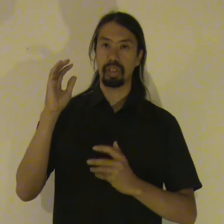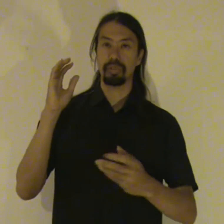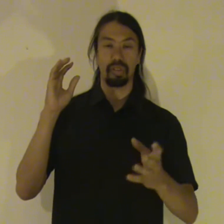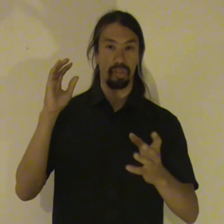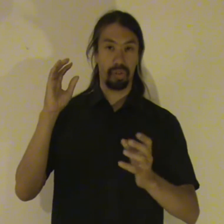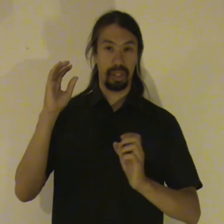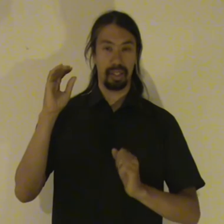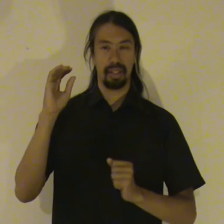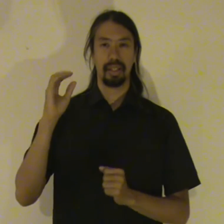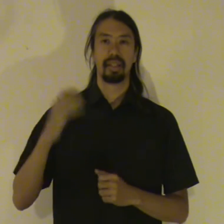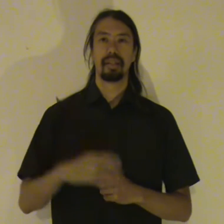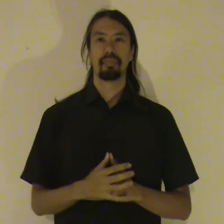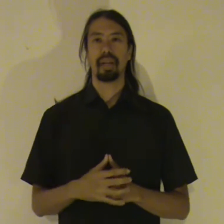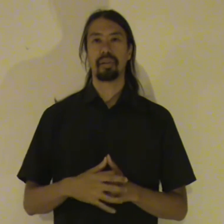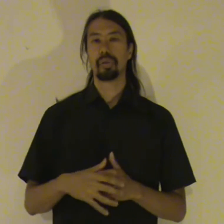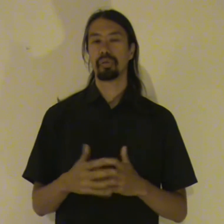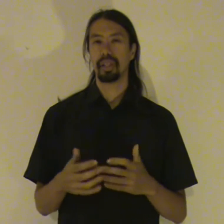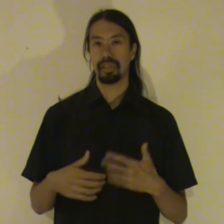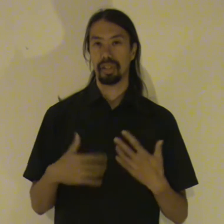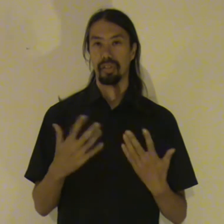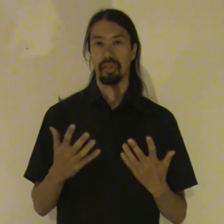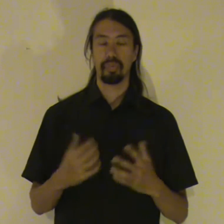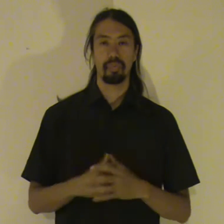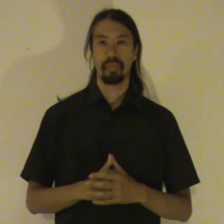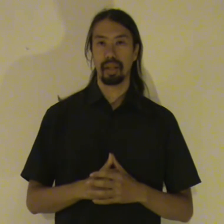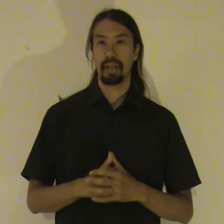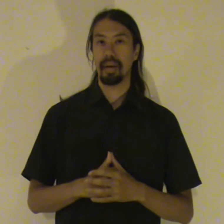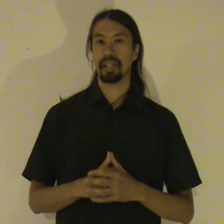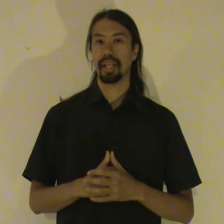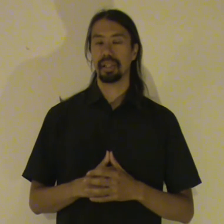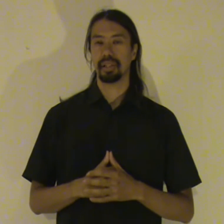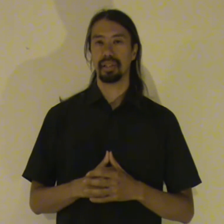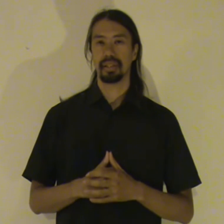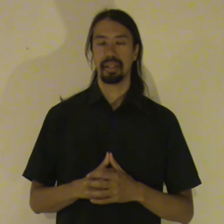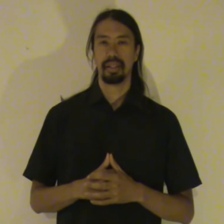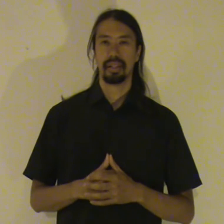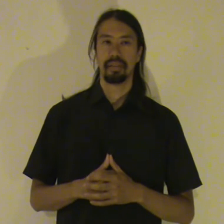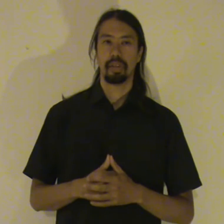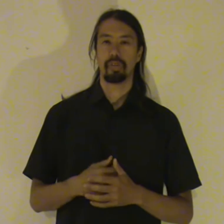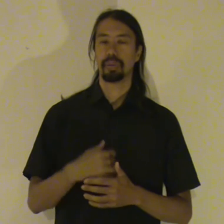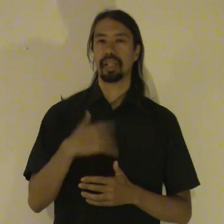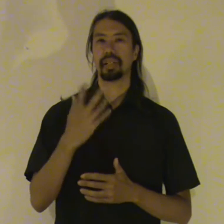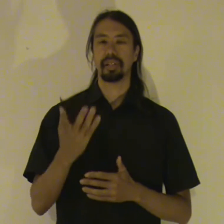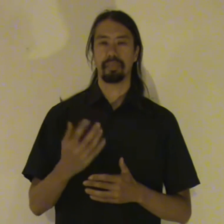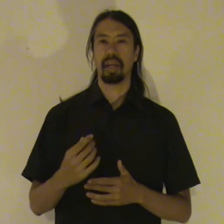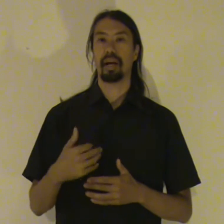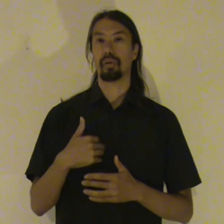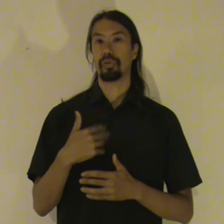substance to it. Then usually it is just an imagination. It's a projection. Either of